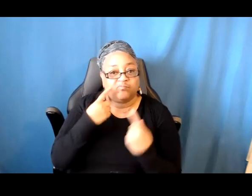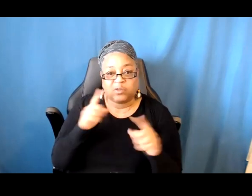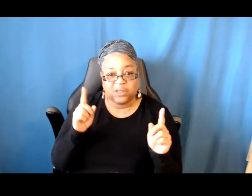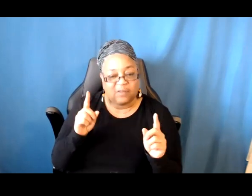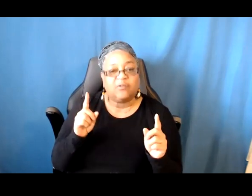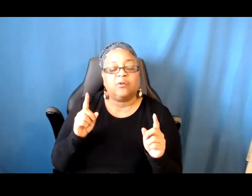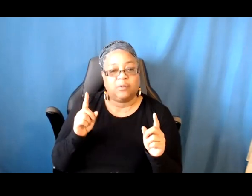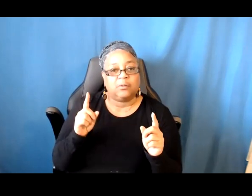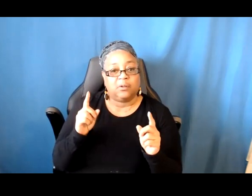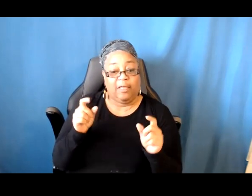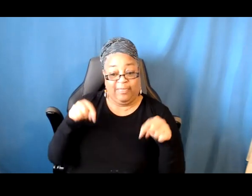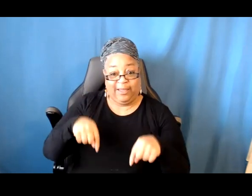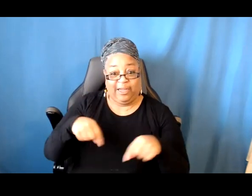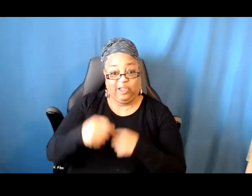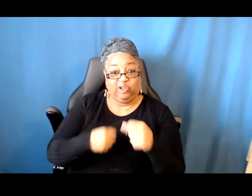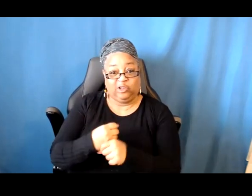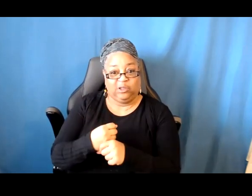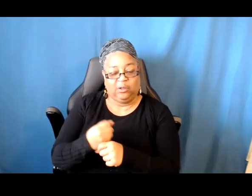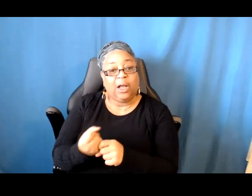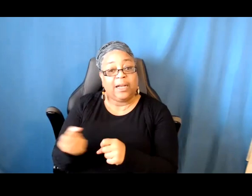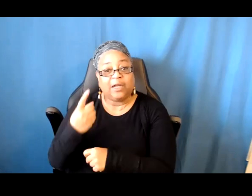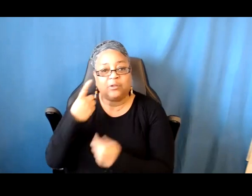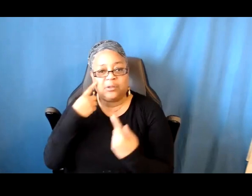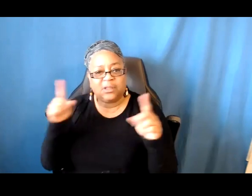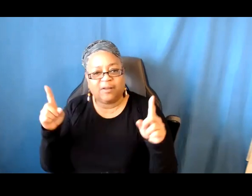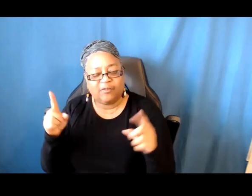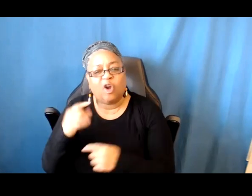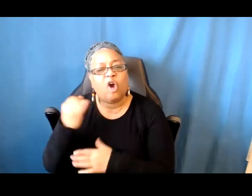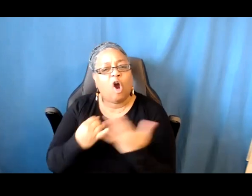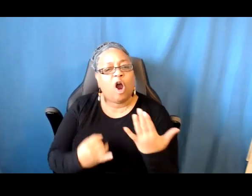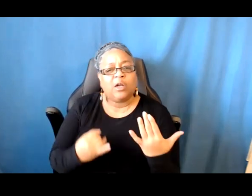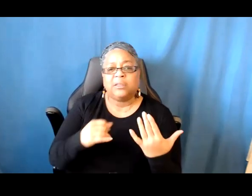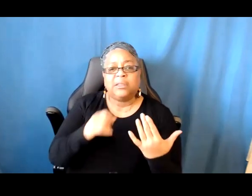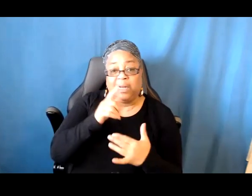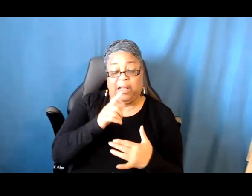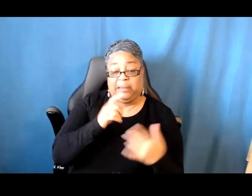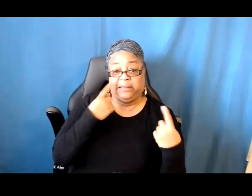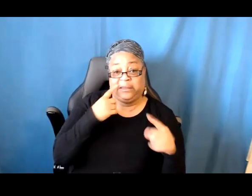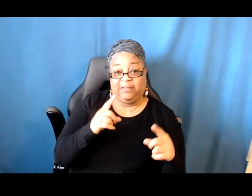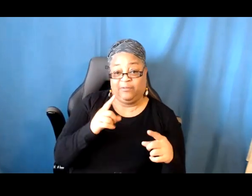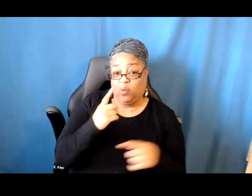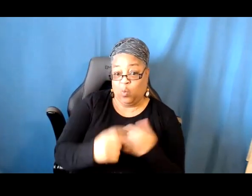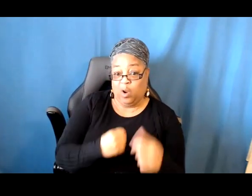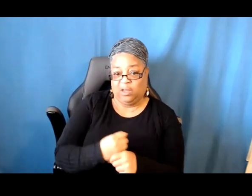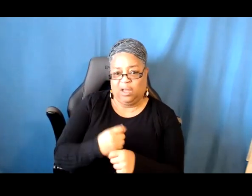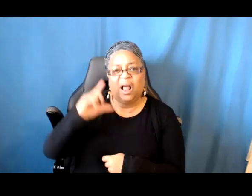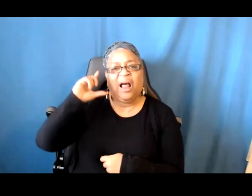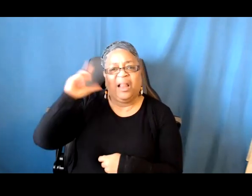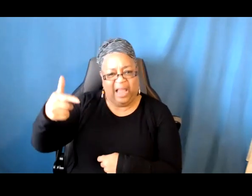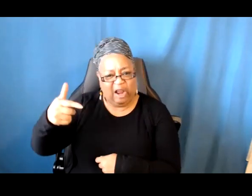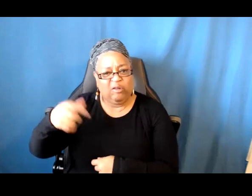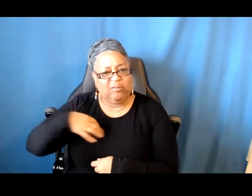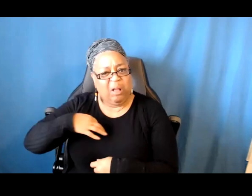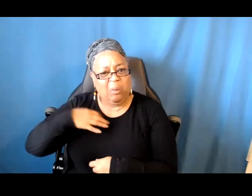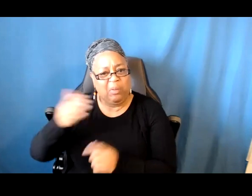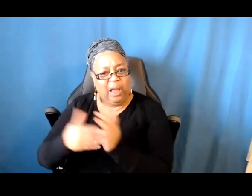later years. Artists who were not successful one year have been successful in later years. It's an incredibly competitive grant. You